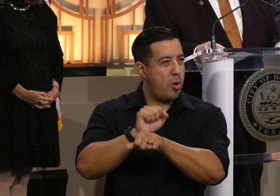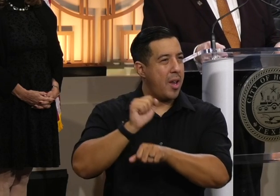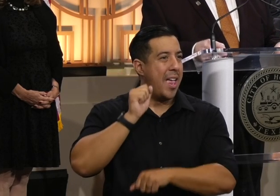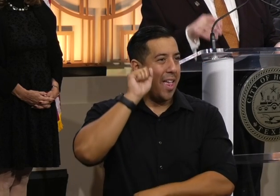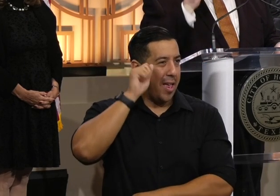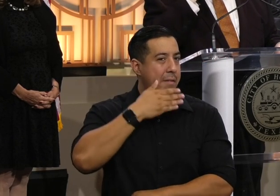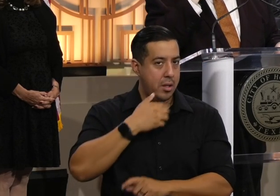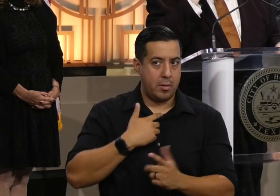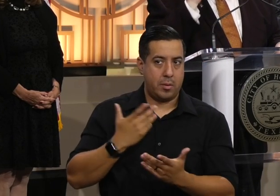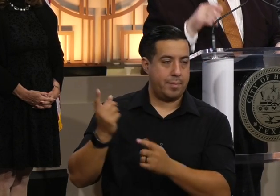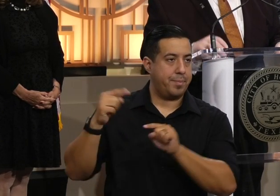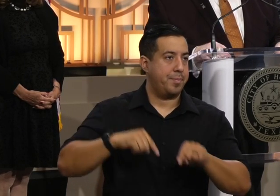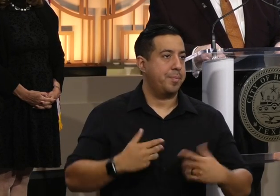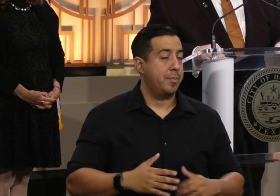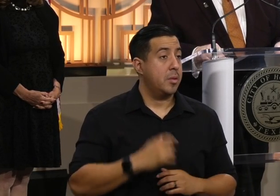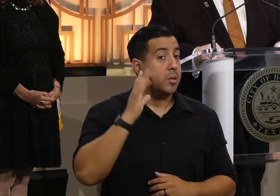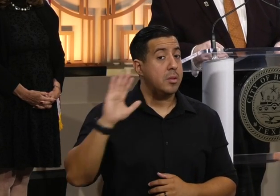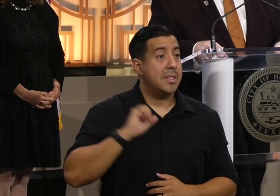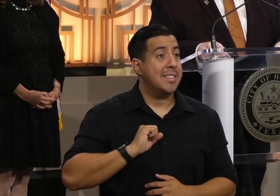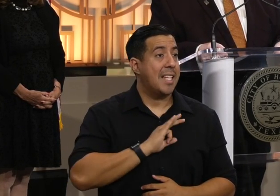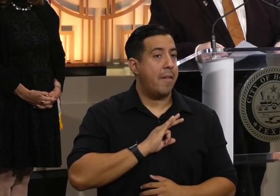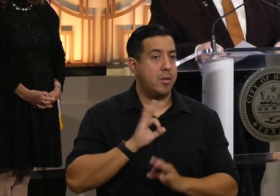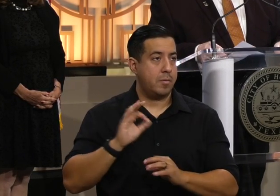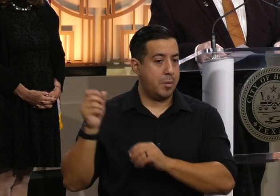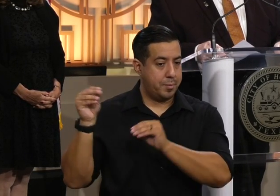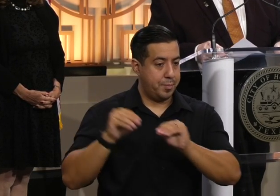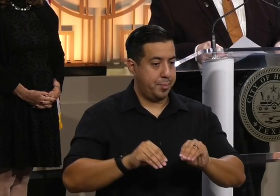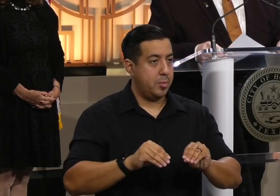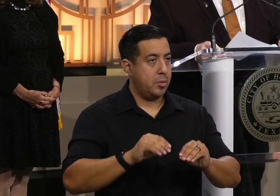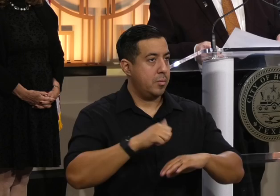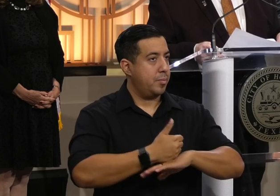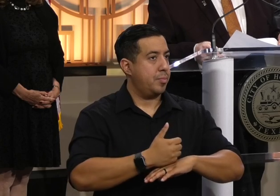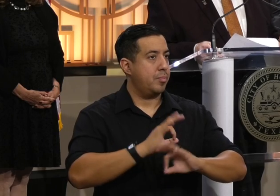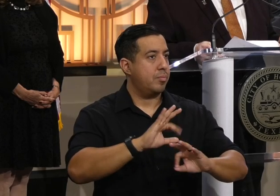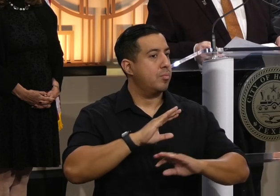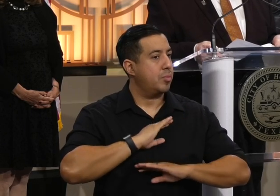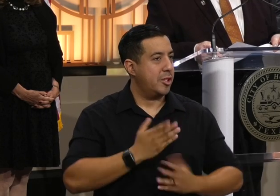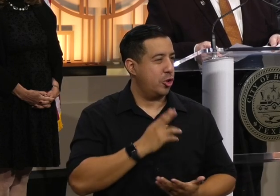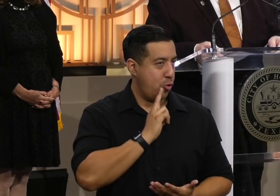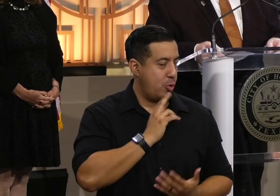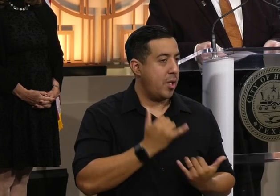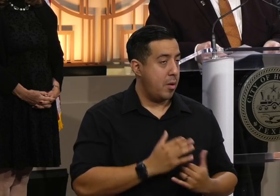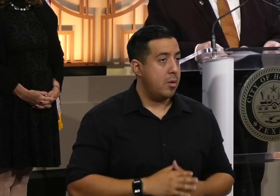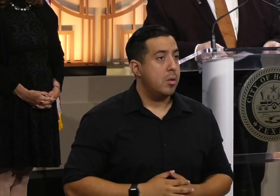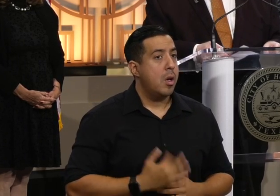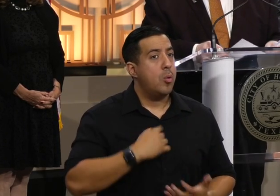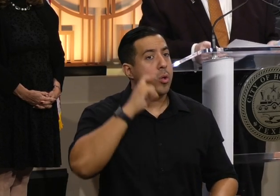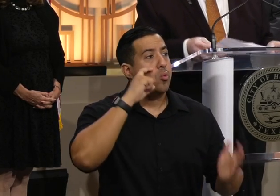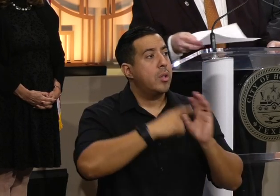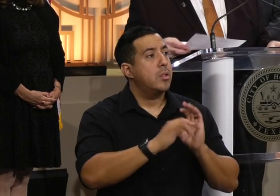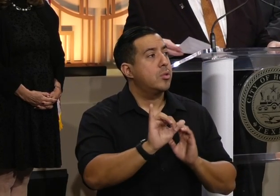happy to say that their staff is now safely resettled here in Houston. I'm also pleased to recognize